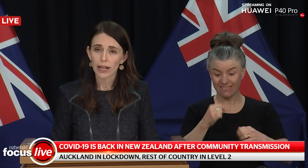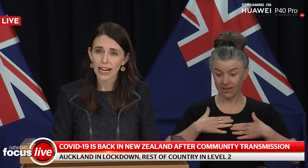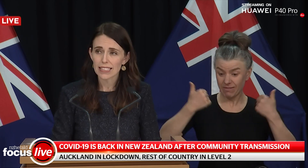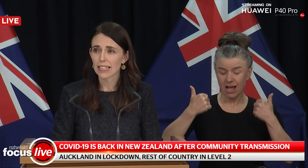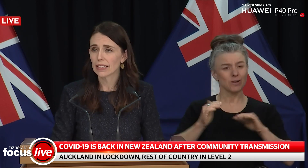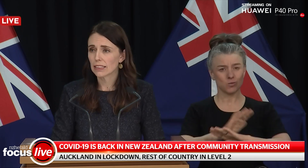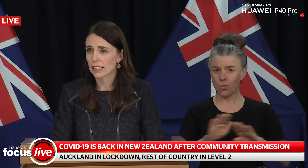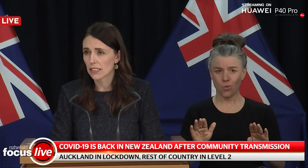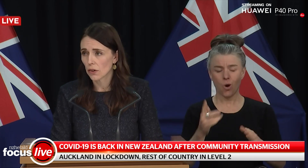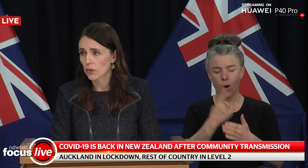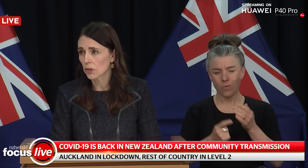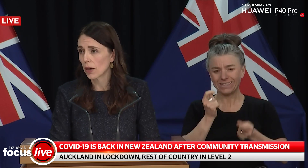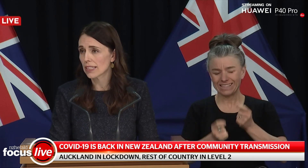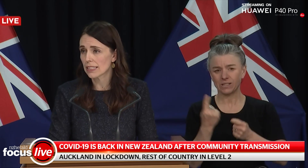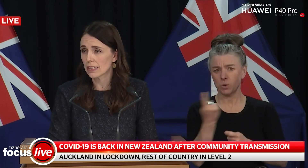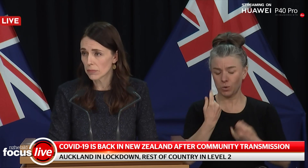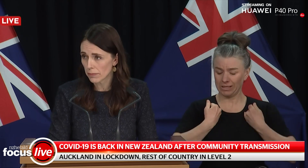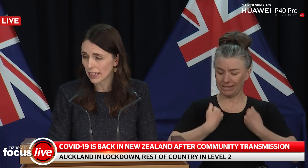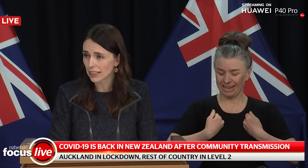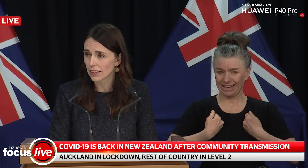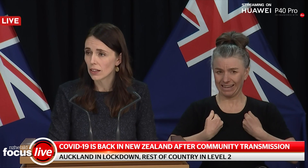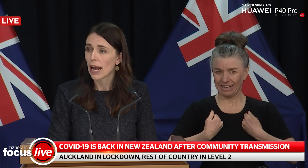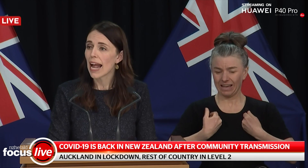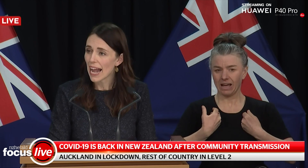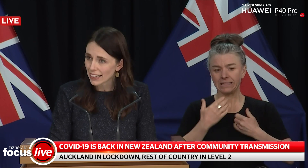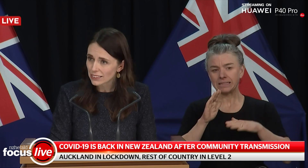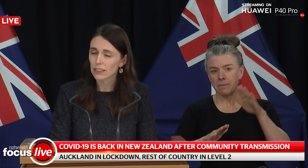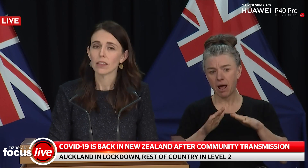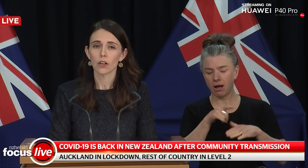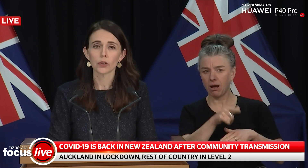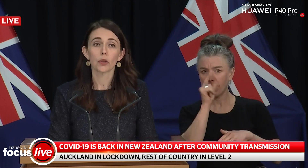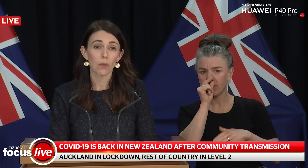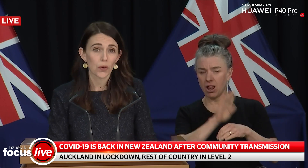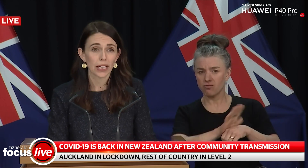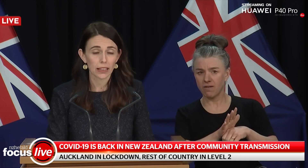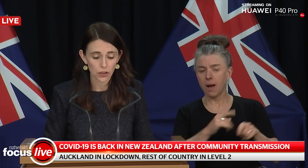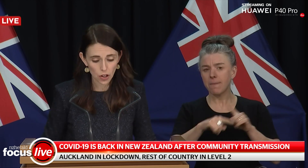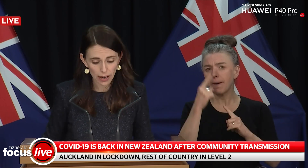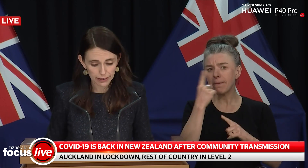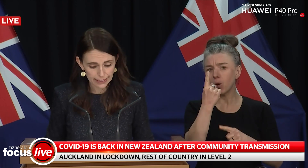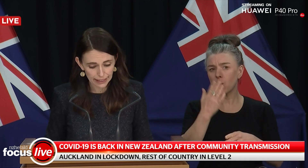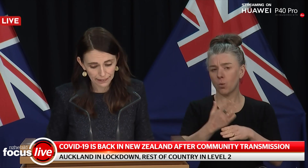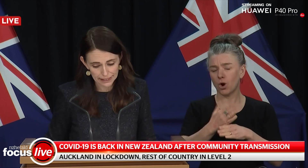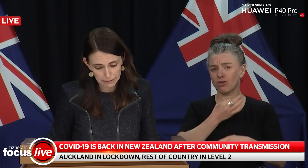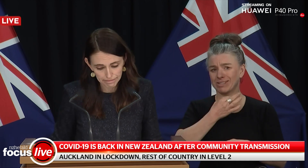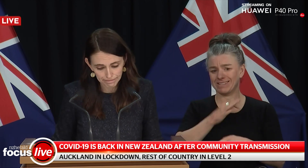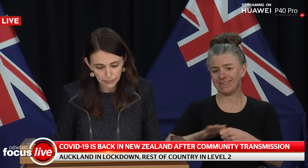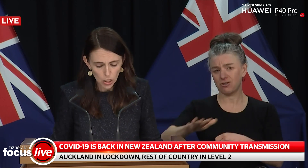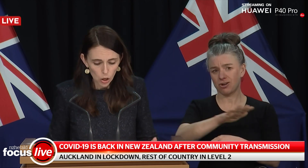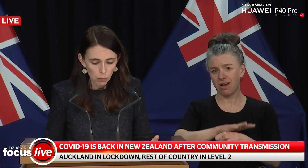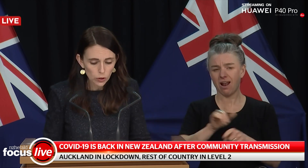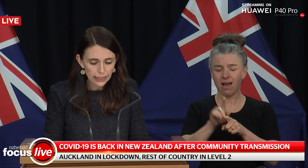We are seeking to test those who are symptomatic and those who are working in those high risk areas.